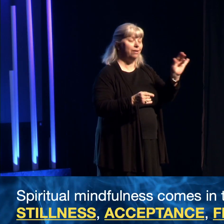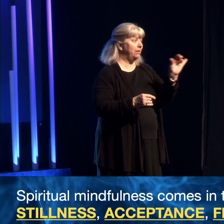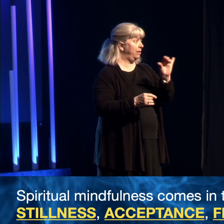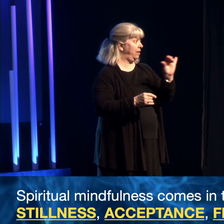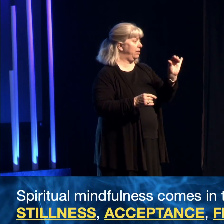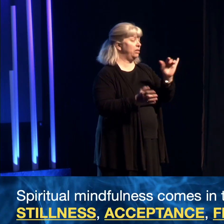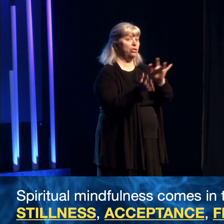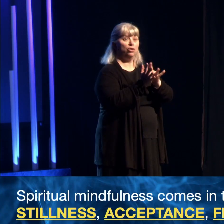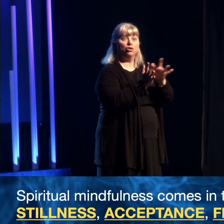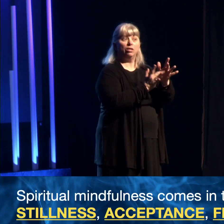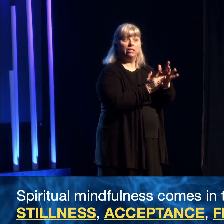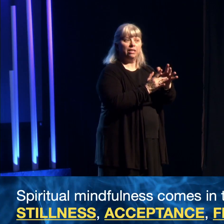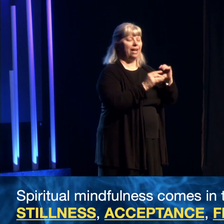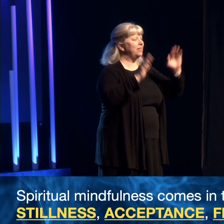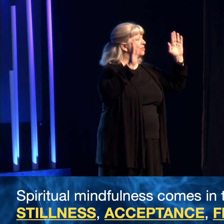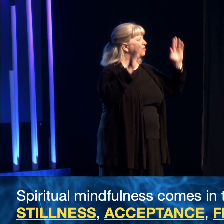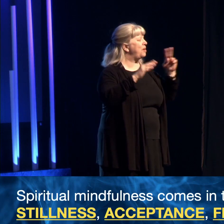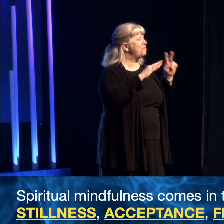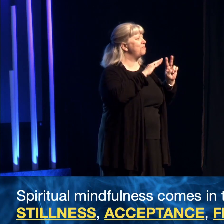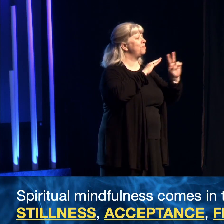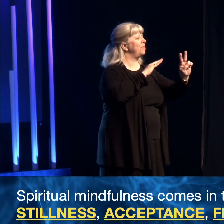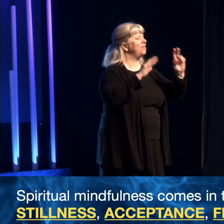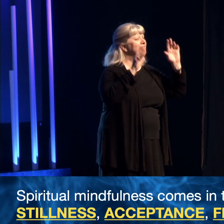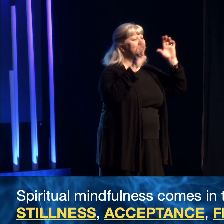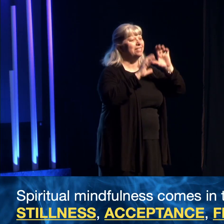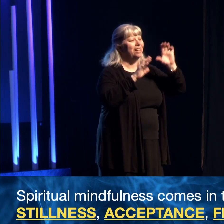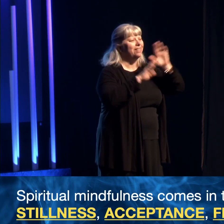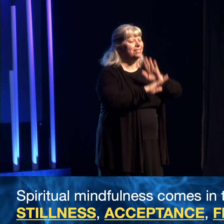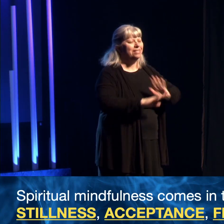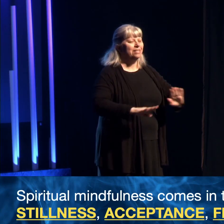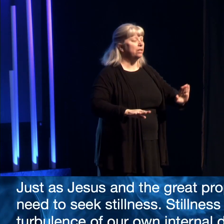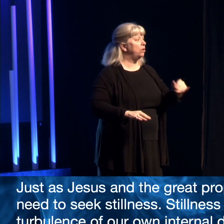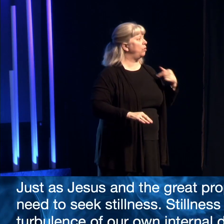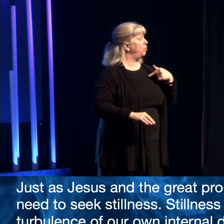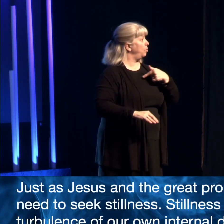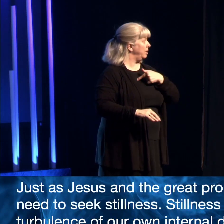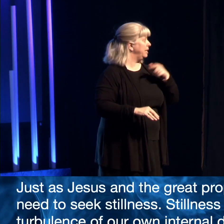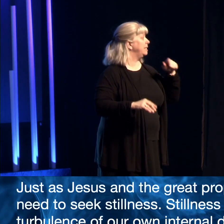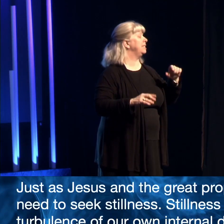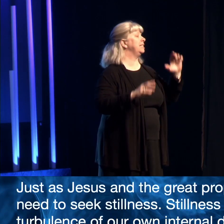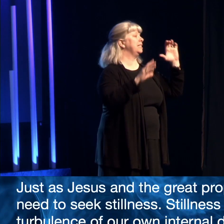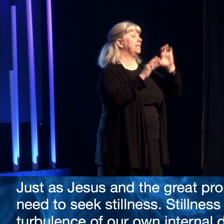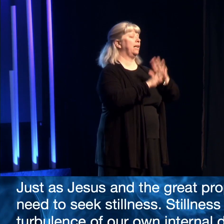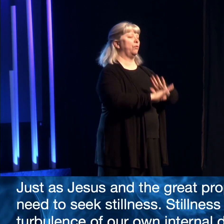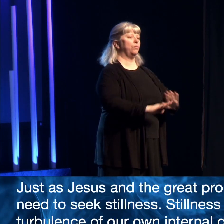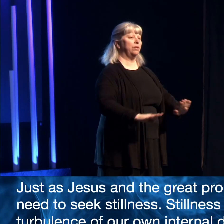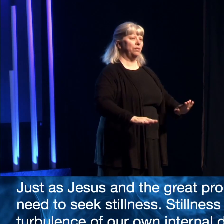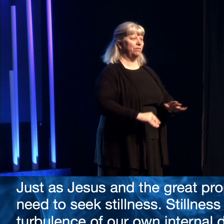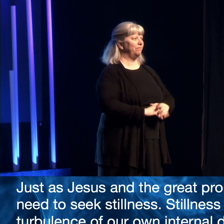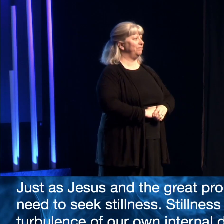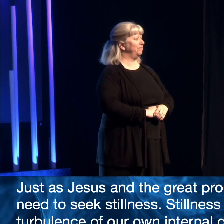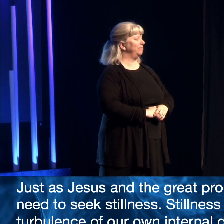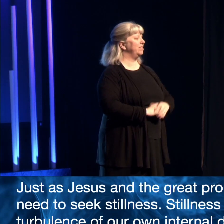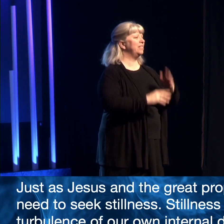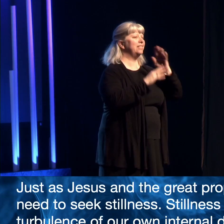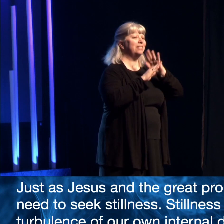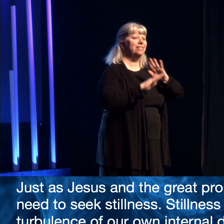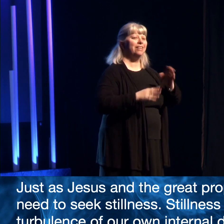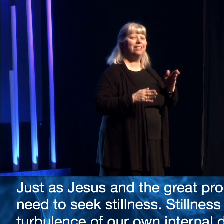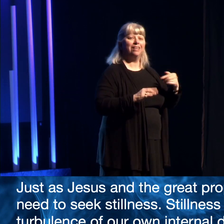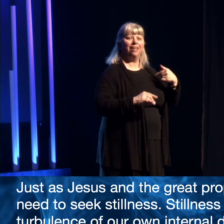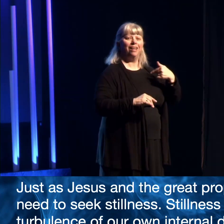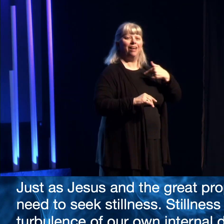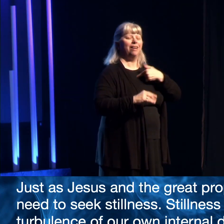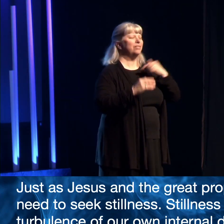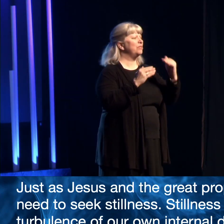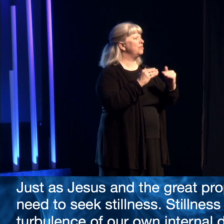Jesus and the great prophets sought out silence, we need to seek out stillness. Stillness allows us